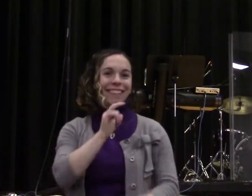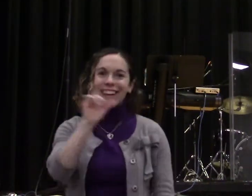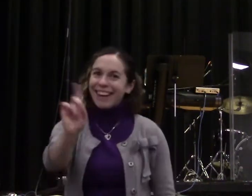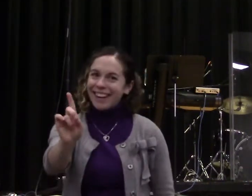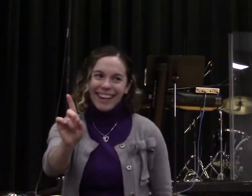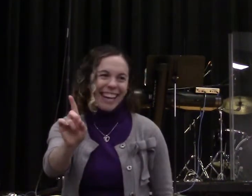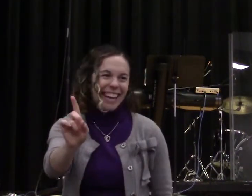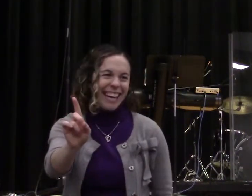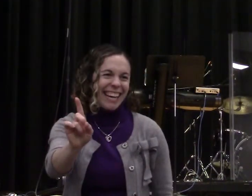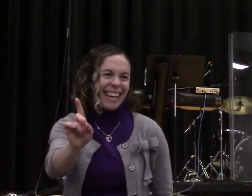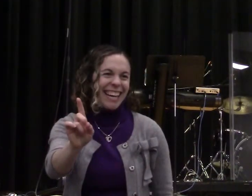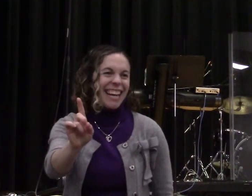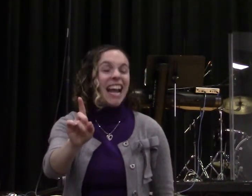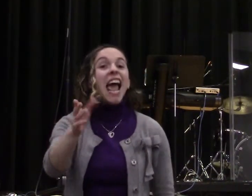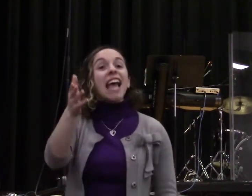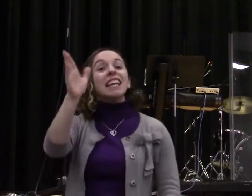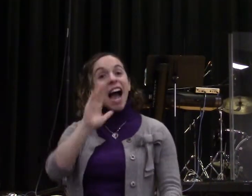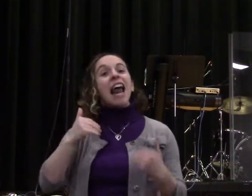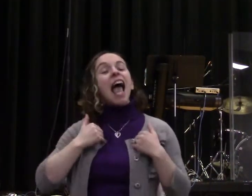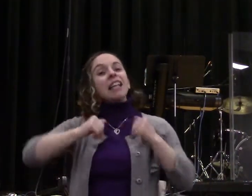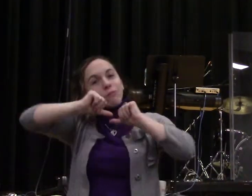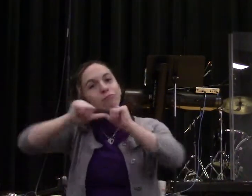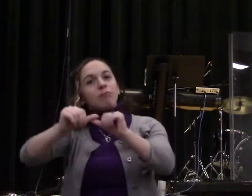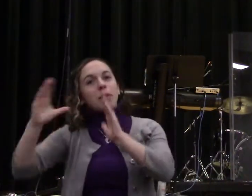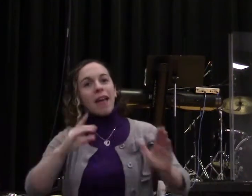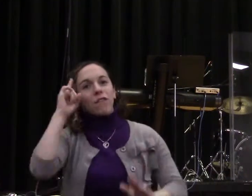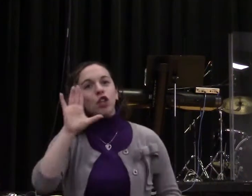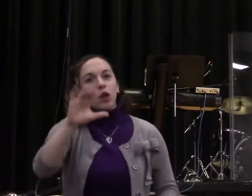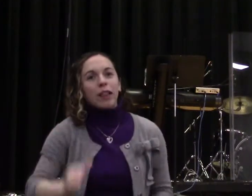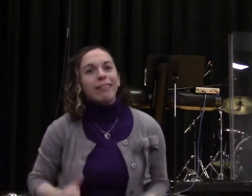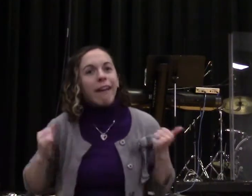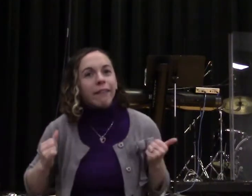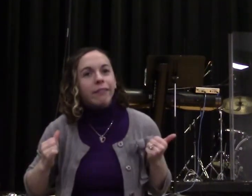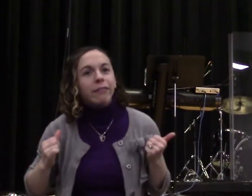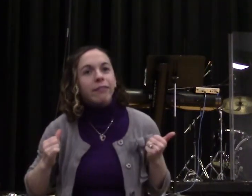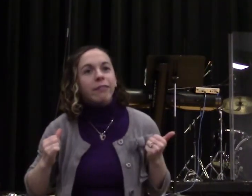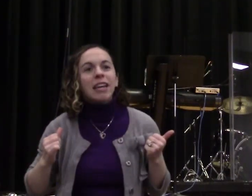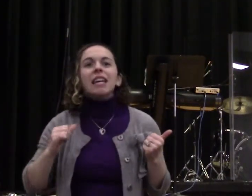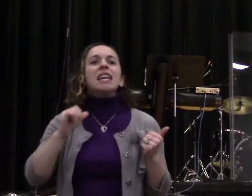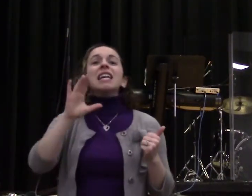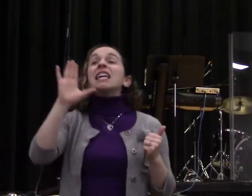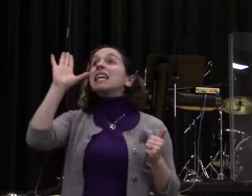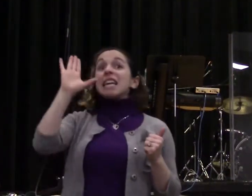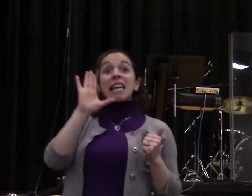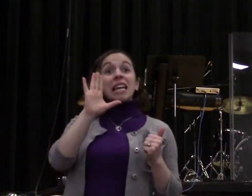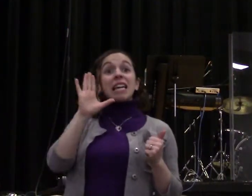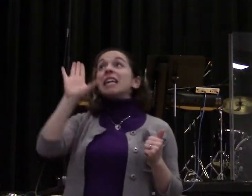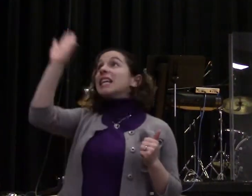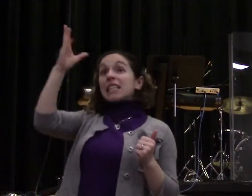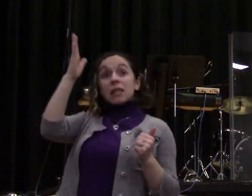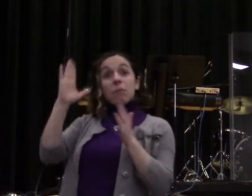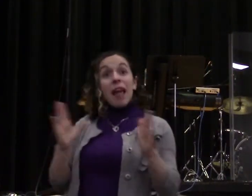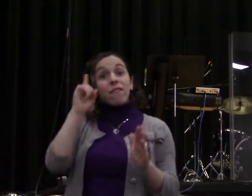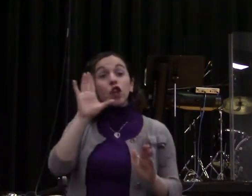a plan for your life on day one